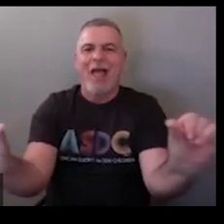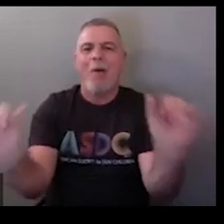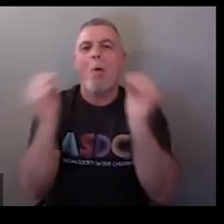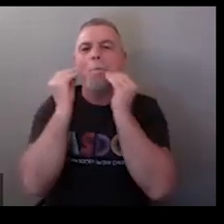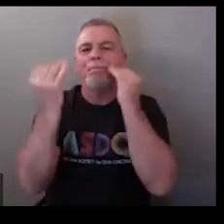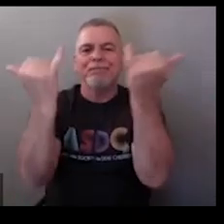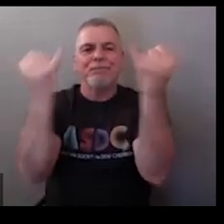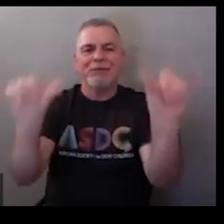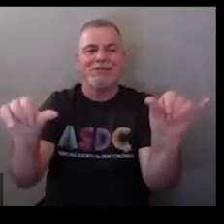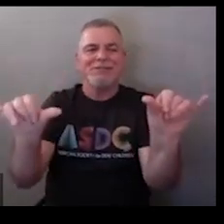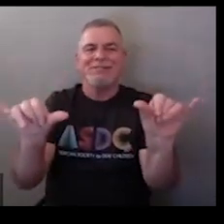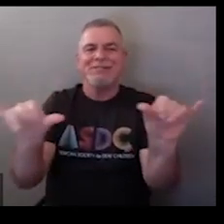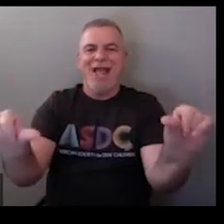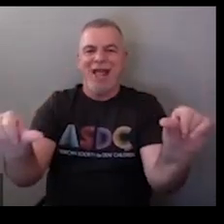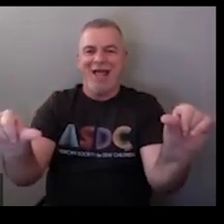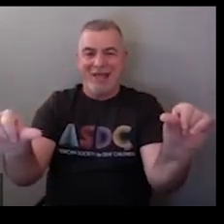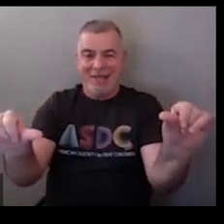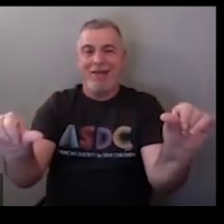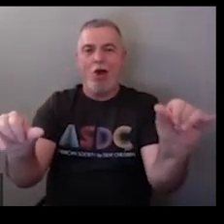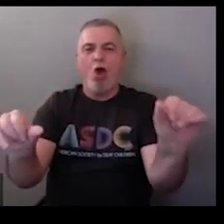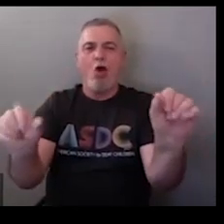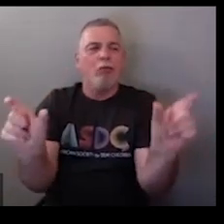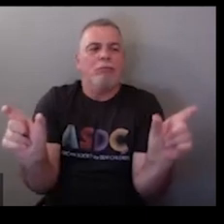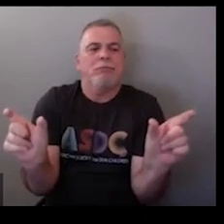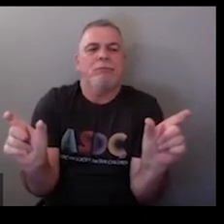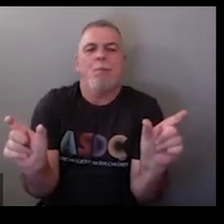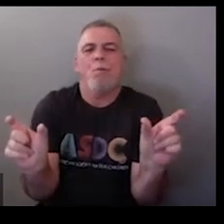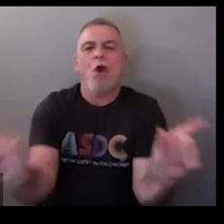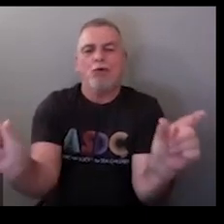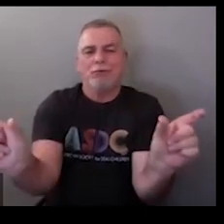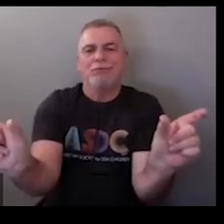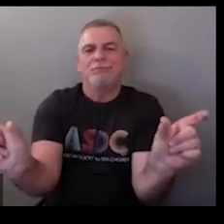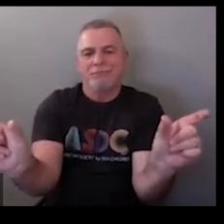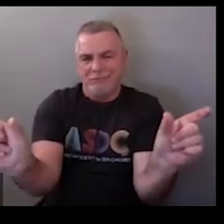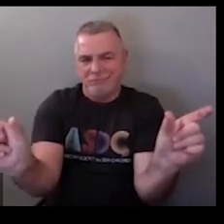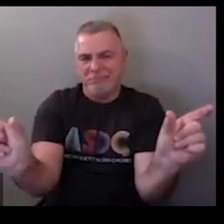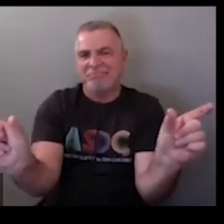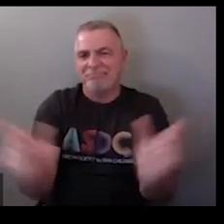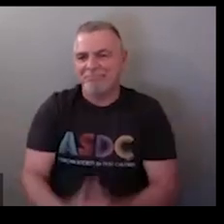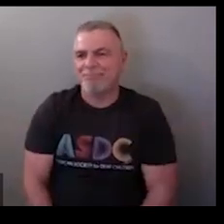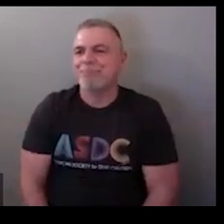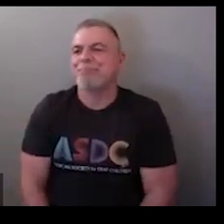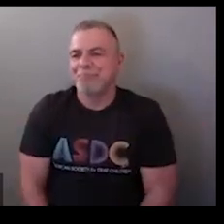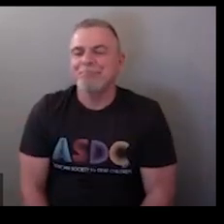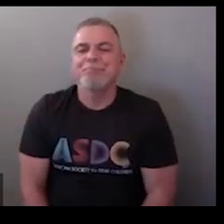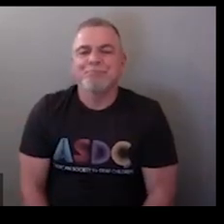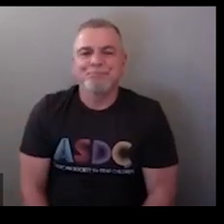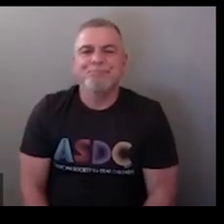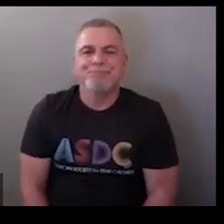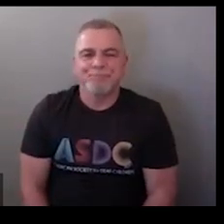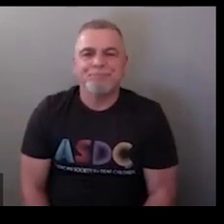distanced from each other staying in separate places okay so we're seeing this for quarantine as well